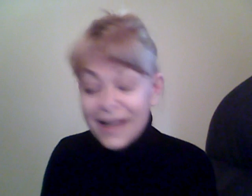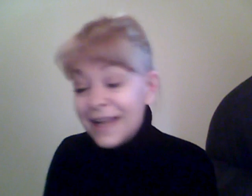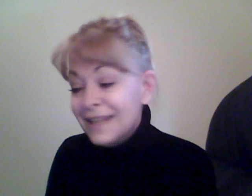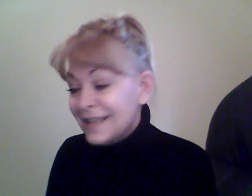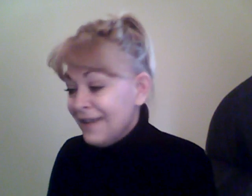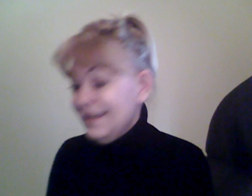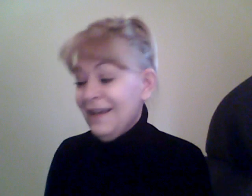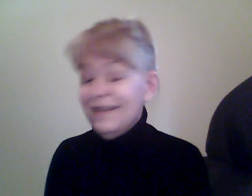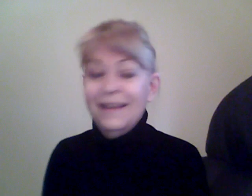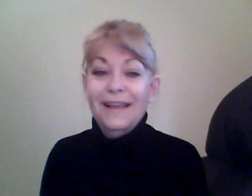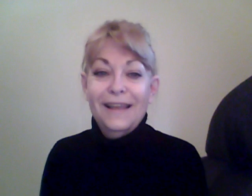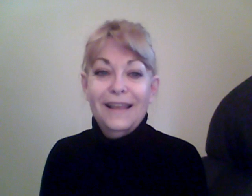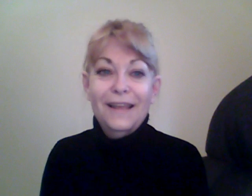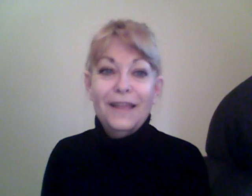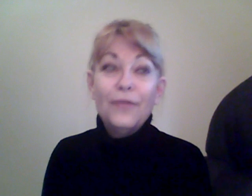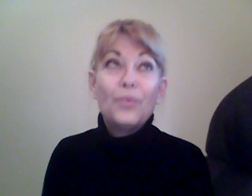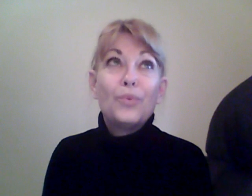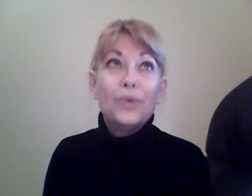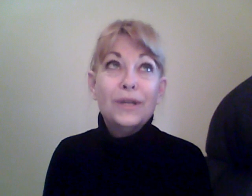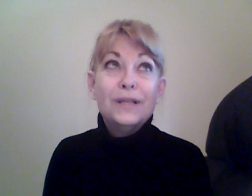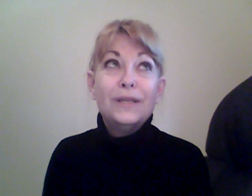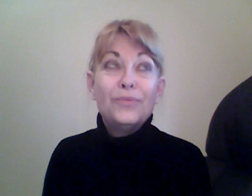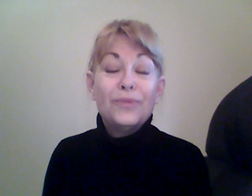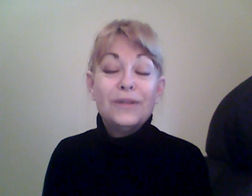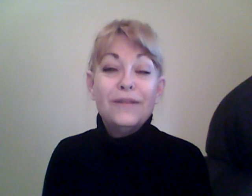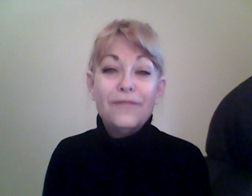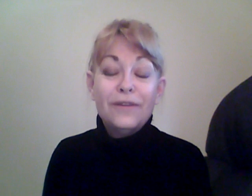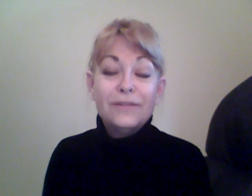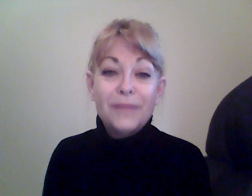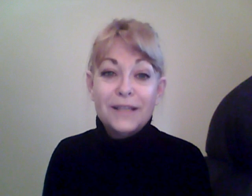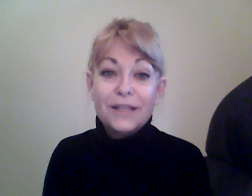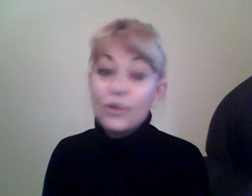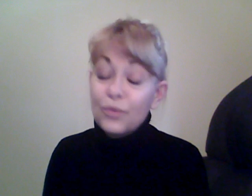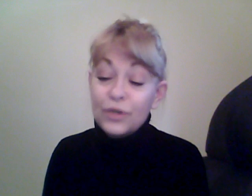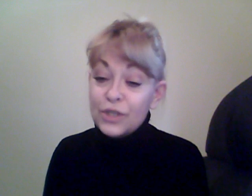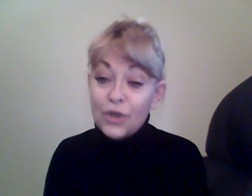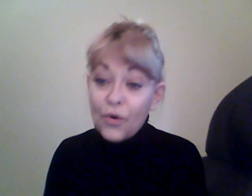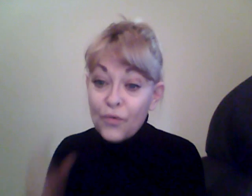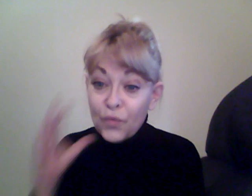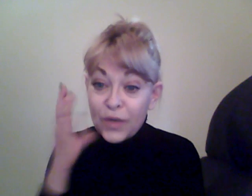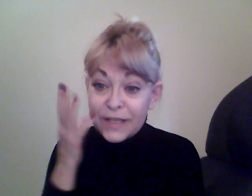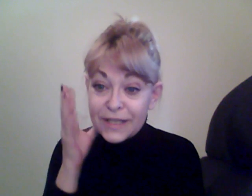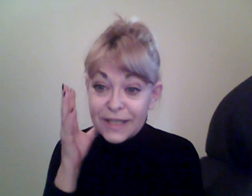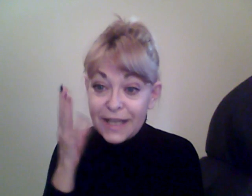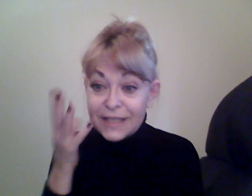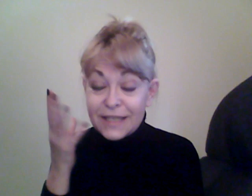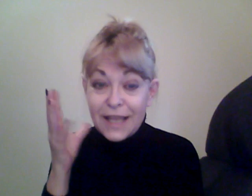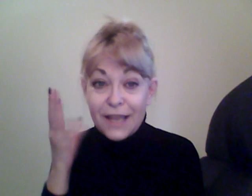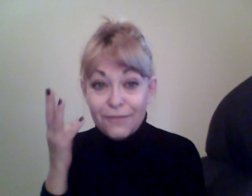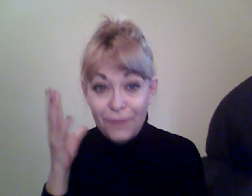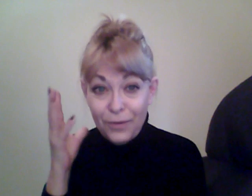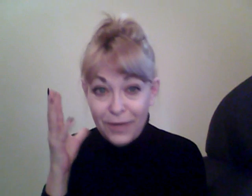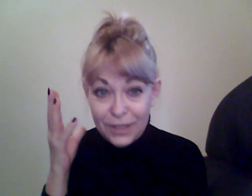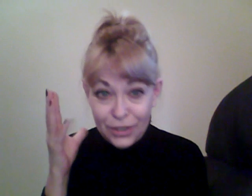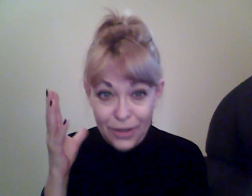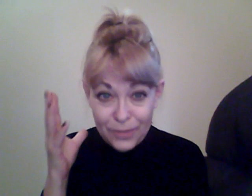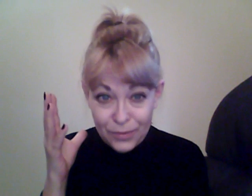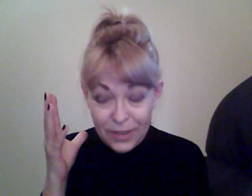And I gotta tell ya, it really, really felt amazing. There was no voices that said, run away, stop doing